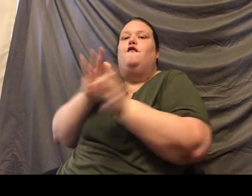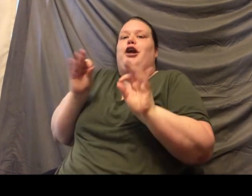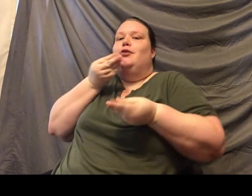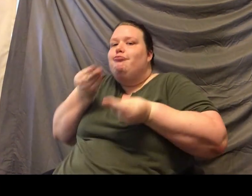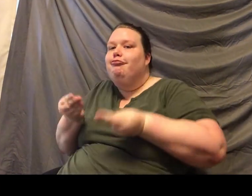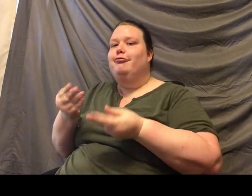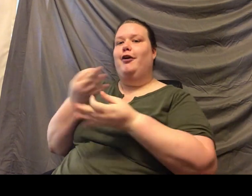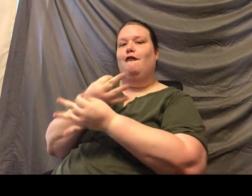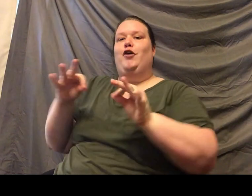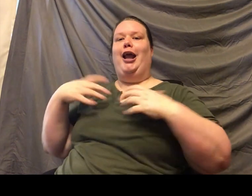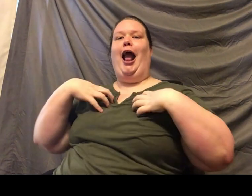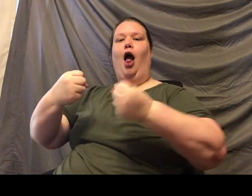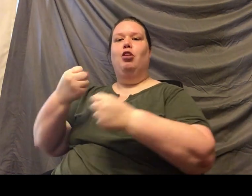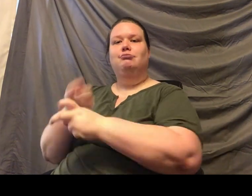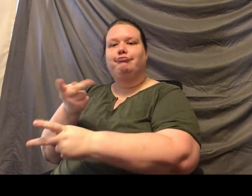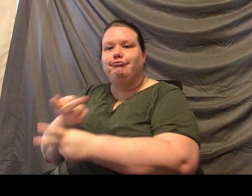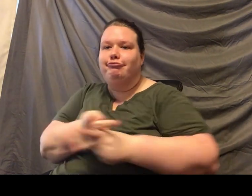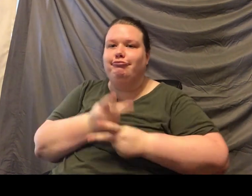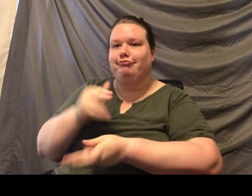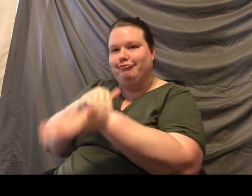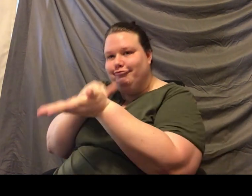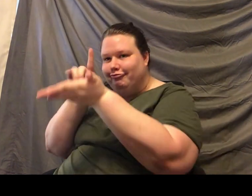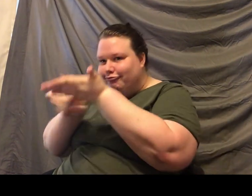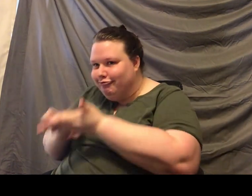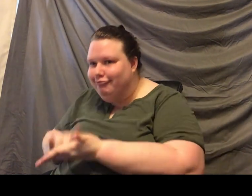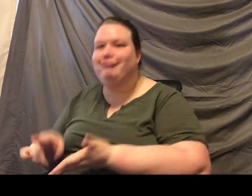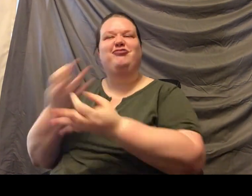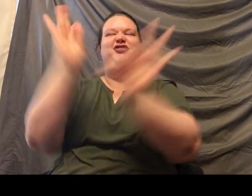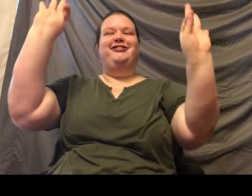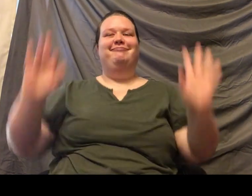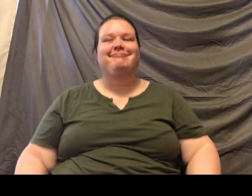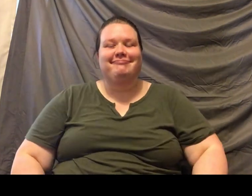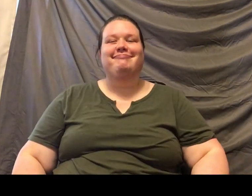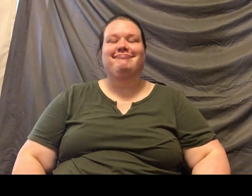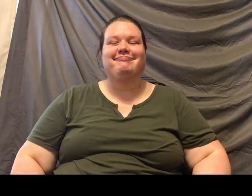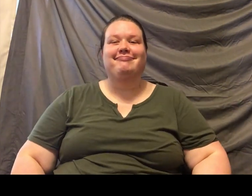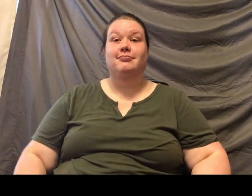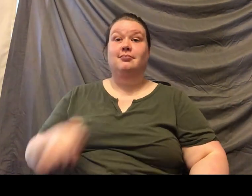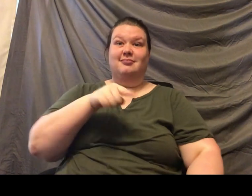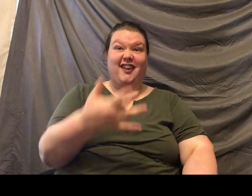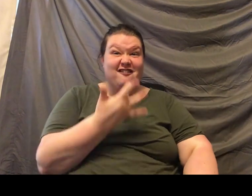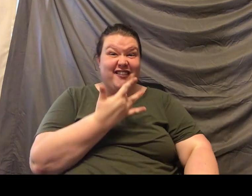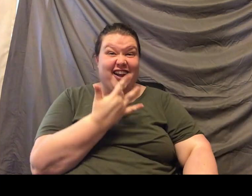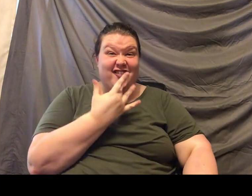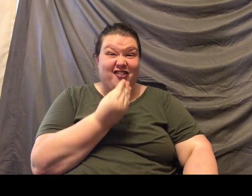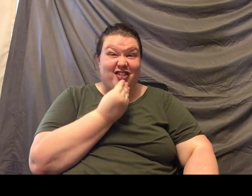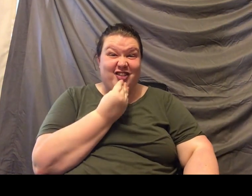How's it going, Moe? Are you still enjoying that strawberry? So, this is definitely by far one of his favorite foods. All right. Willa wants to know who's his